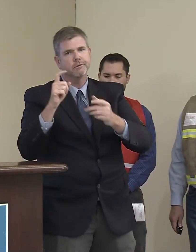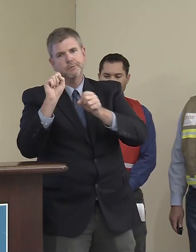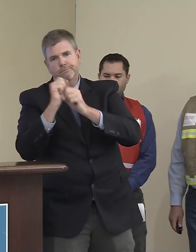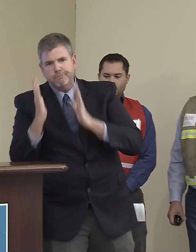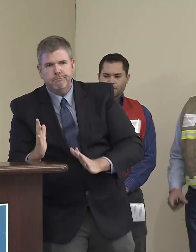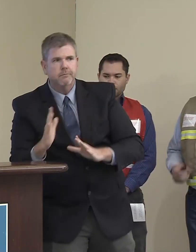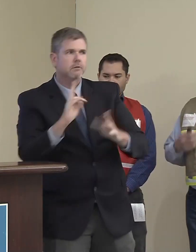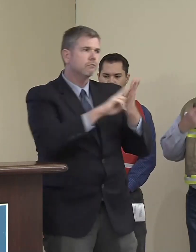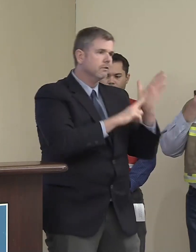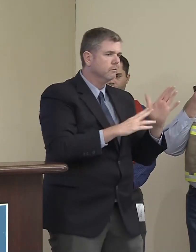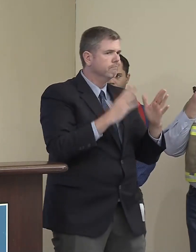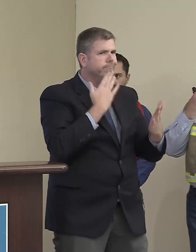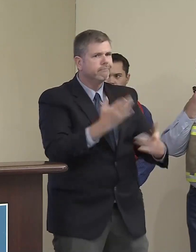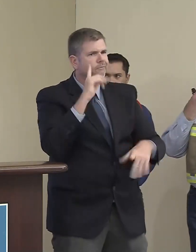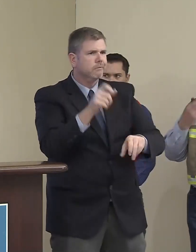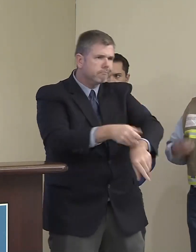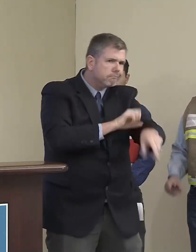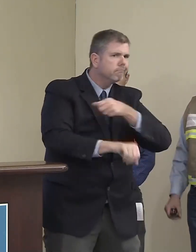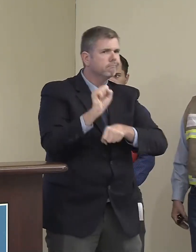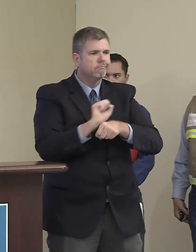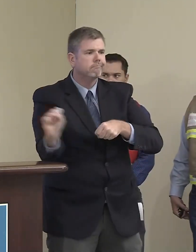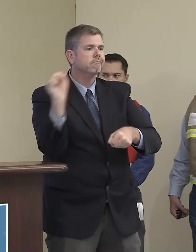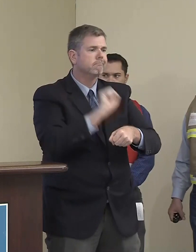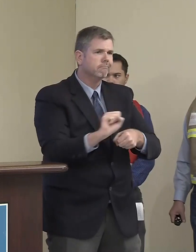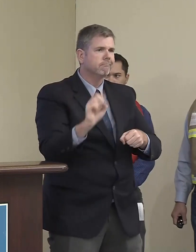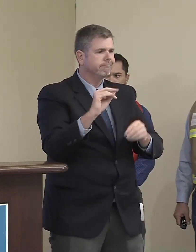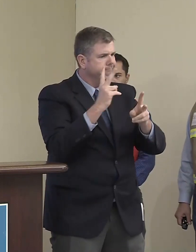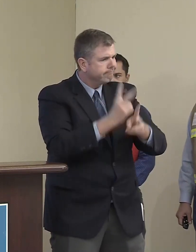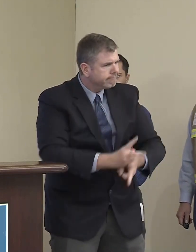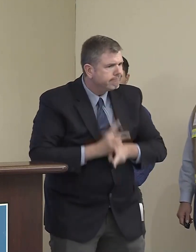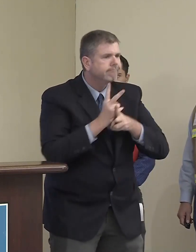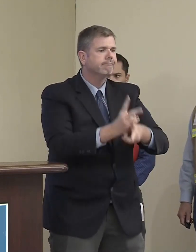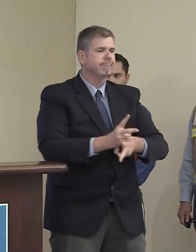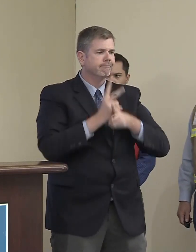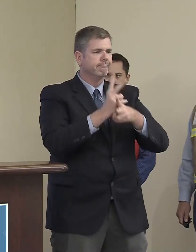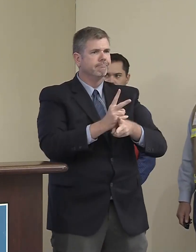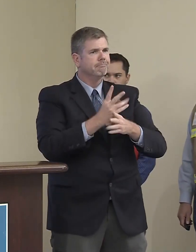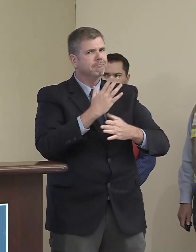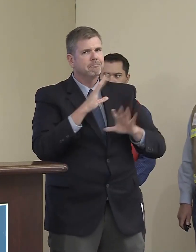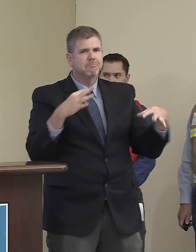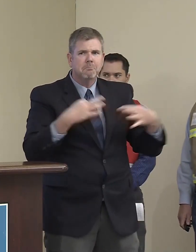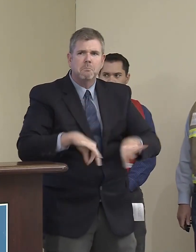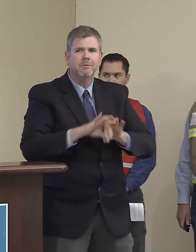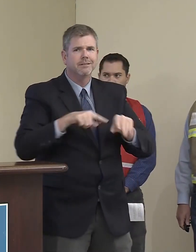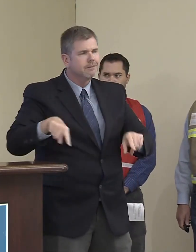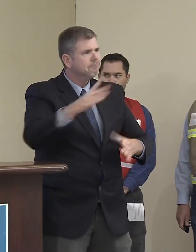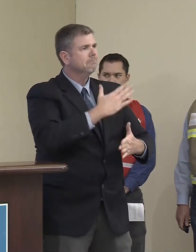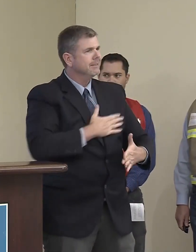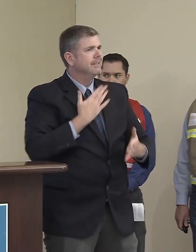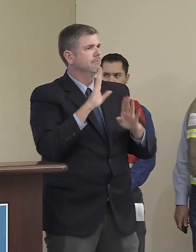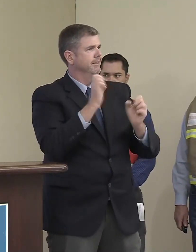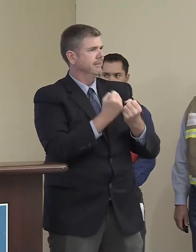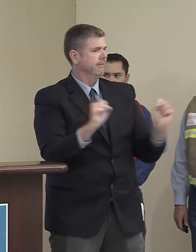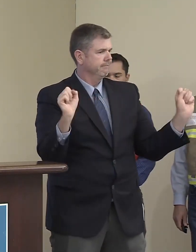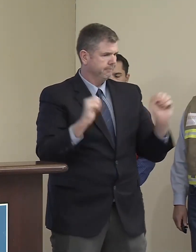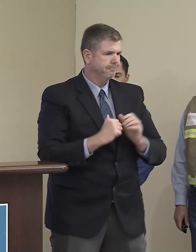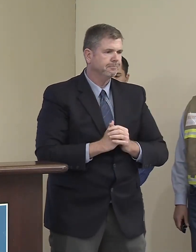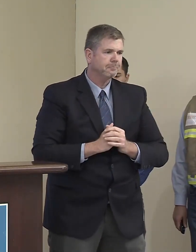I say this because earlier today one of our employees in Glen County was the target of what appears to be a deliberate attack.